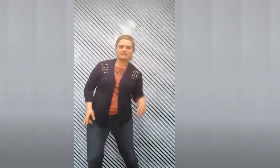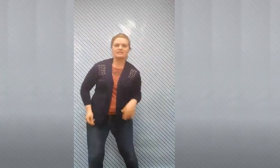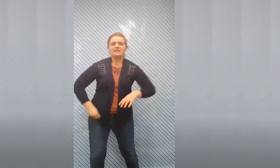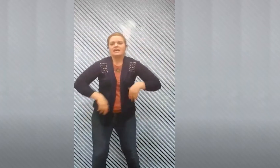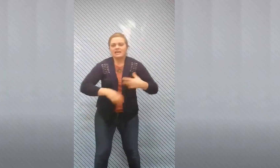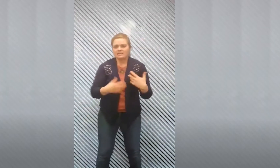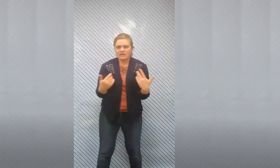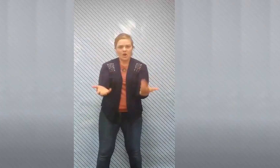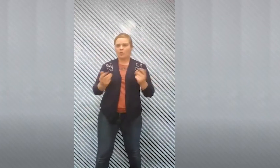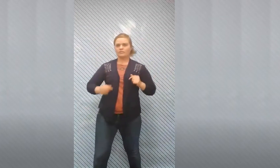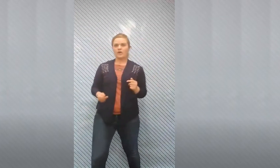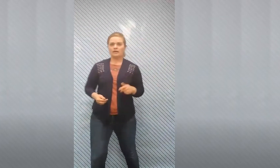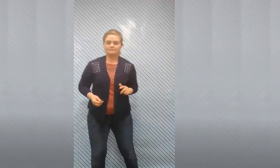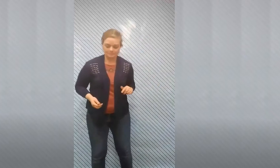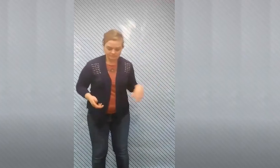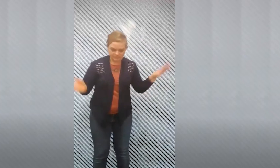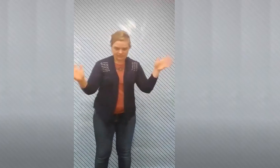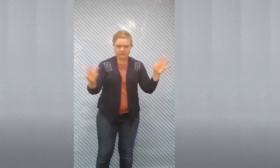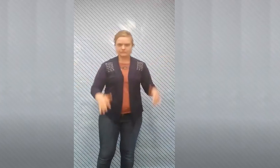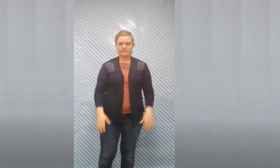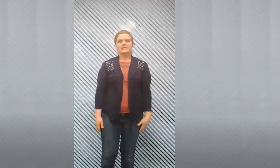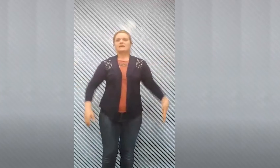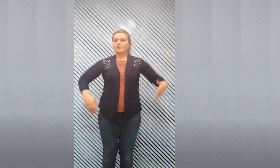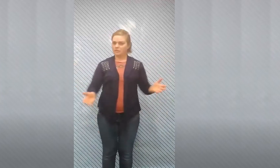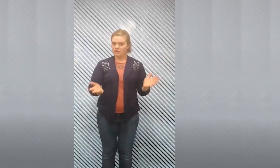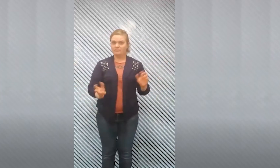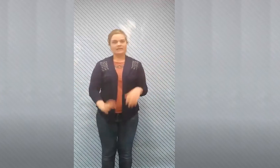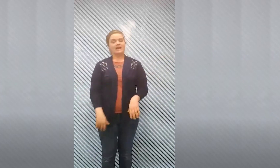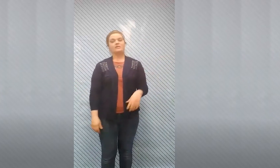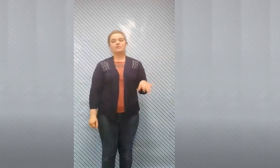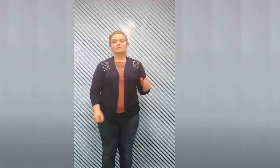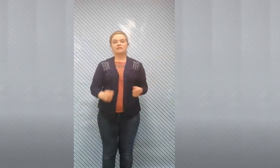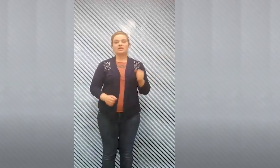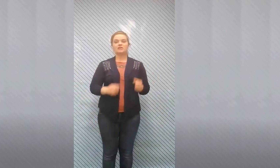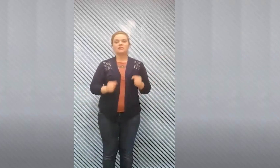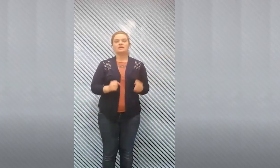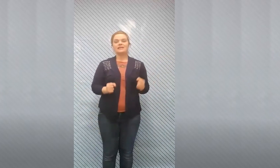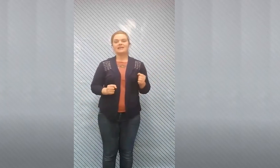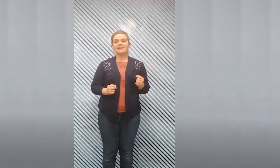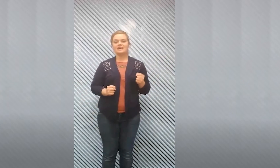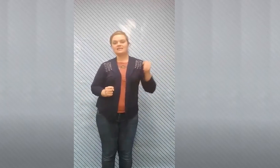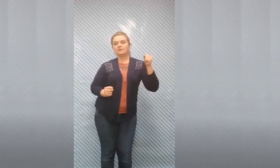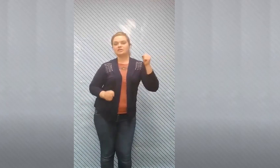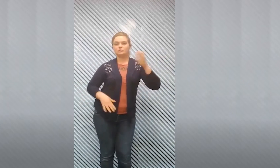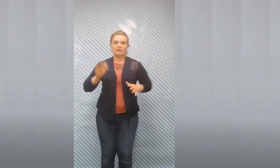and be calm for god so i hope you're all up by now what we're gonna do is we're gonna just wiggle